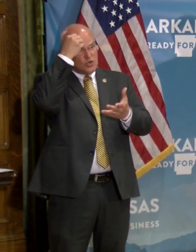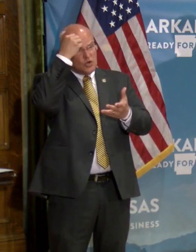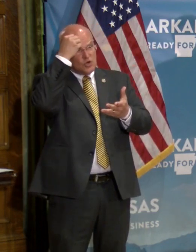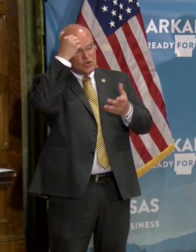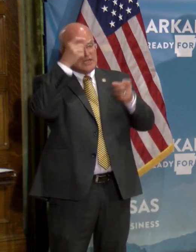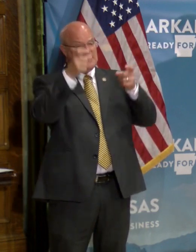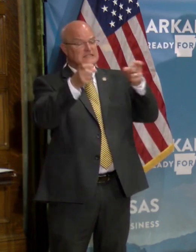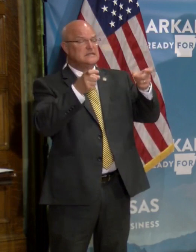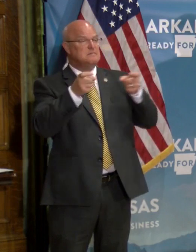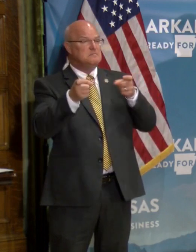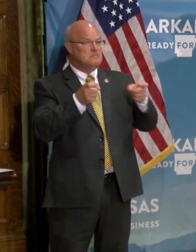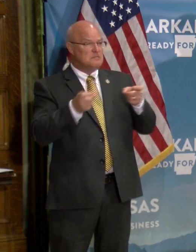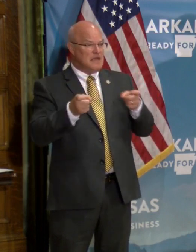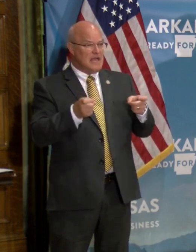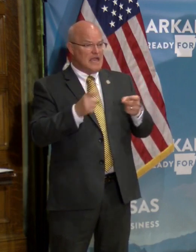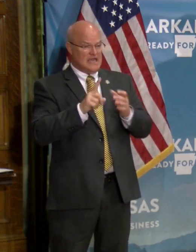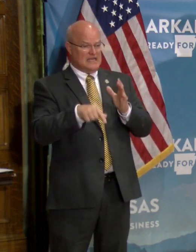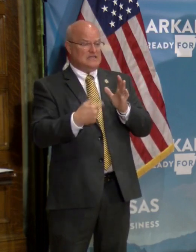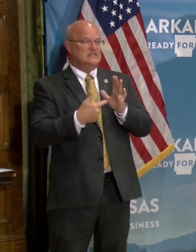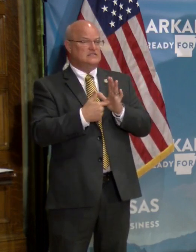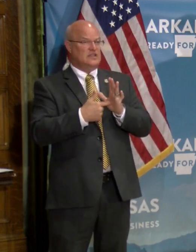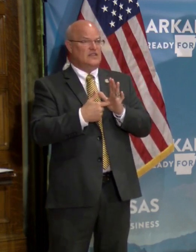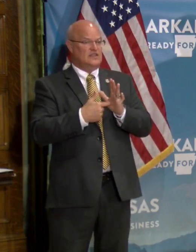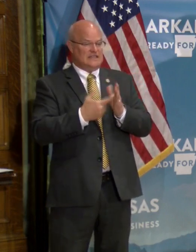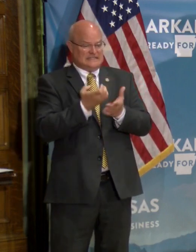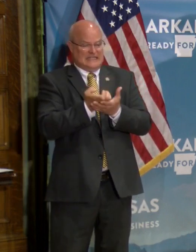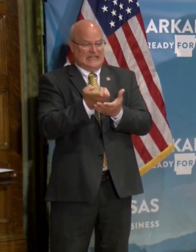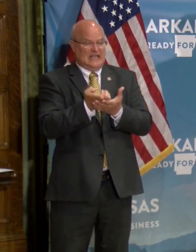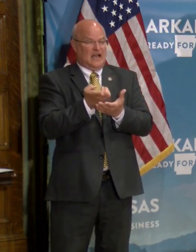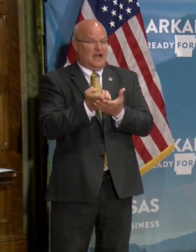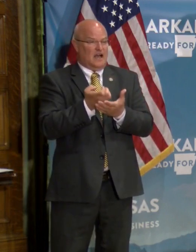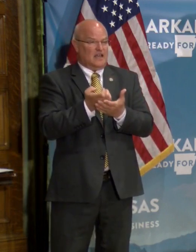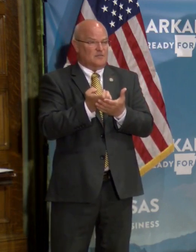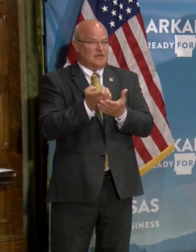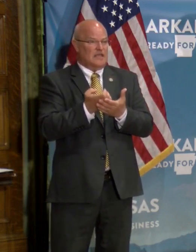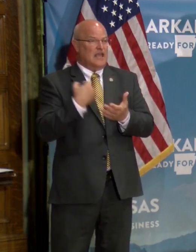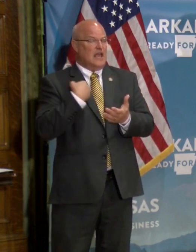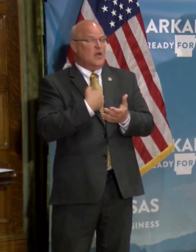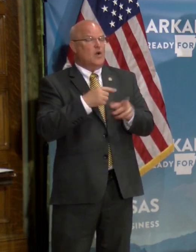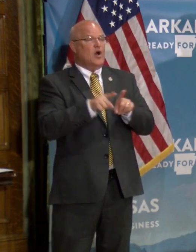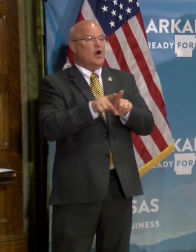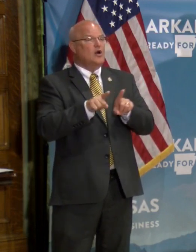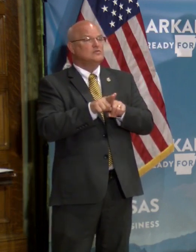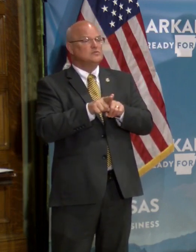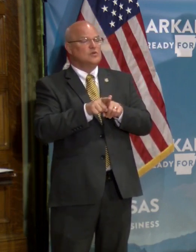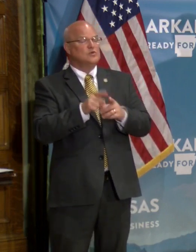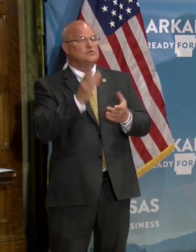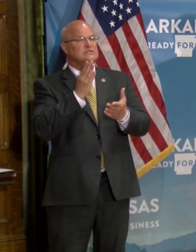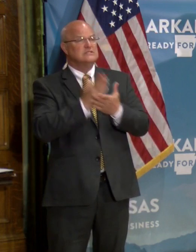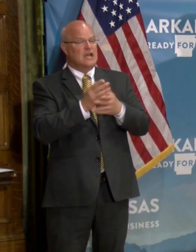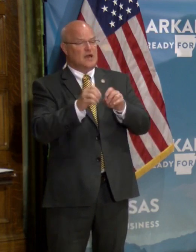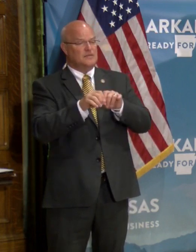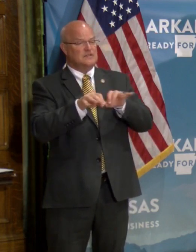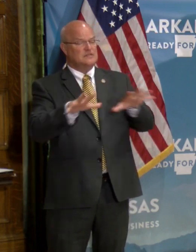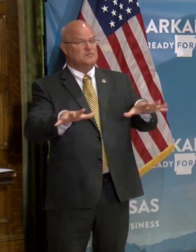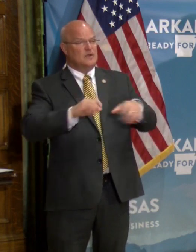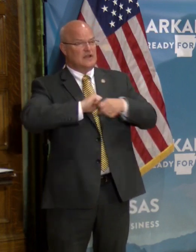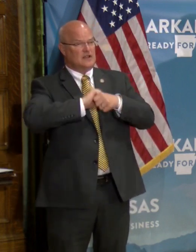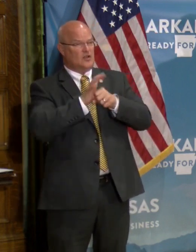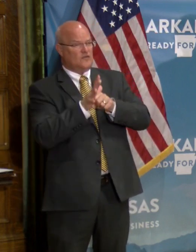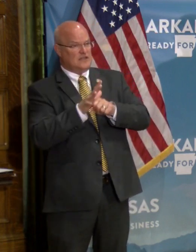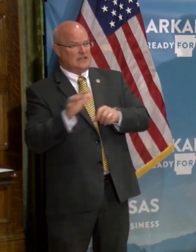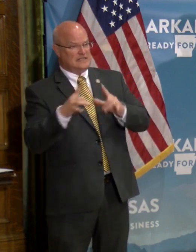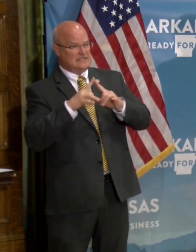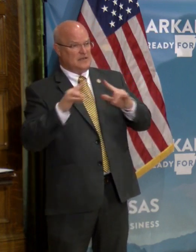manage, uh, this, uh, economy. And we're also going to have to stop the spread of the virus.